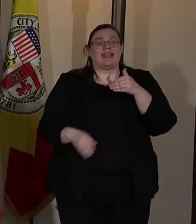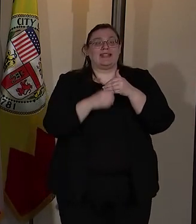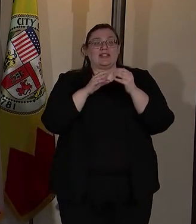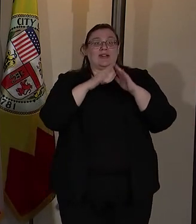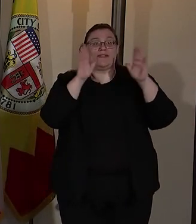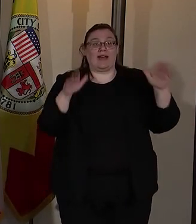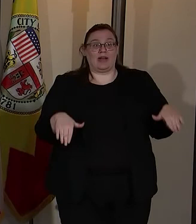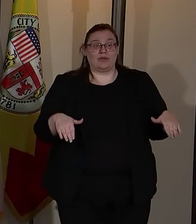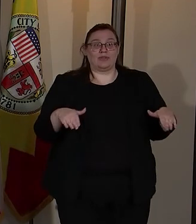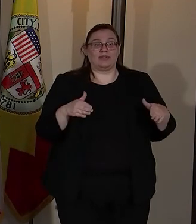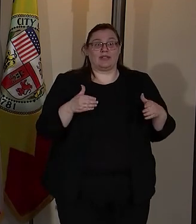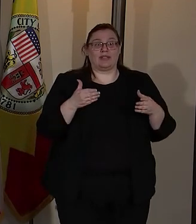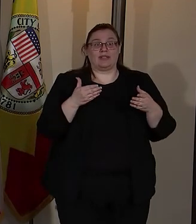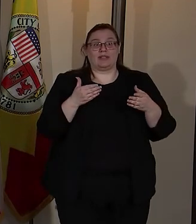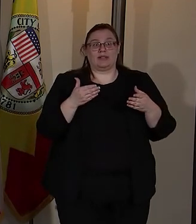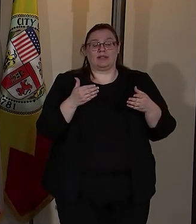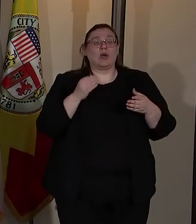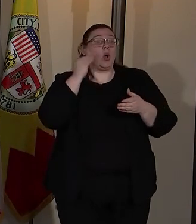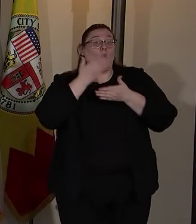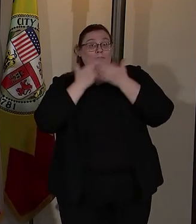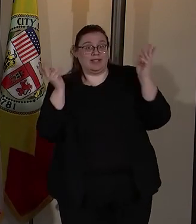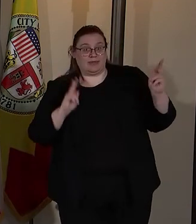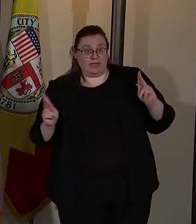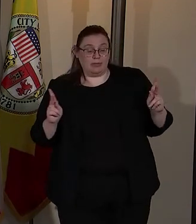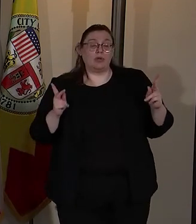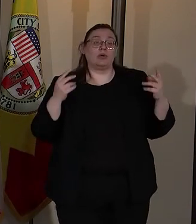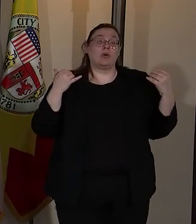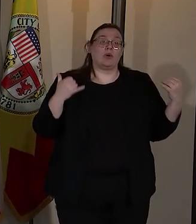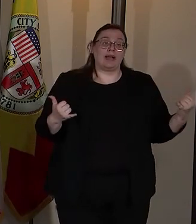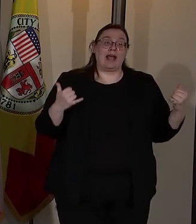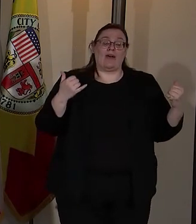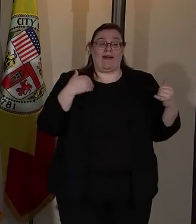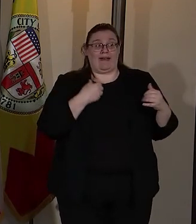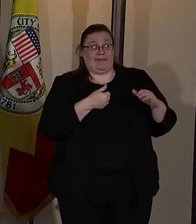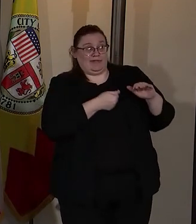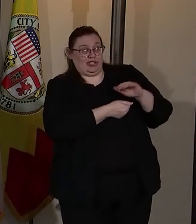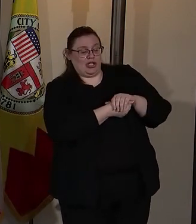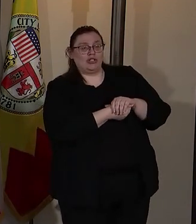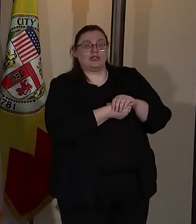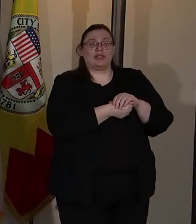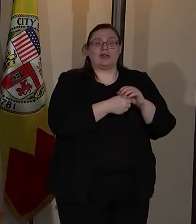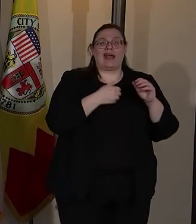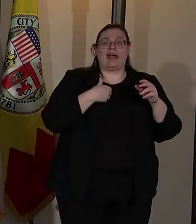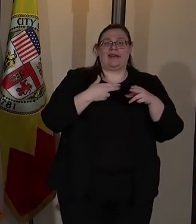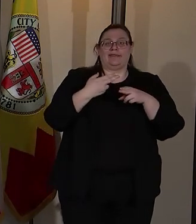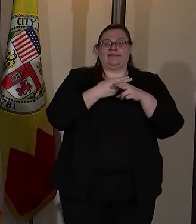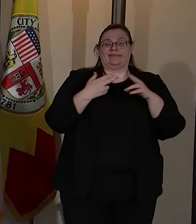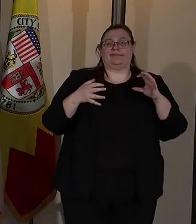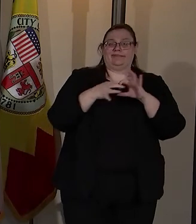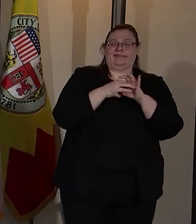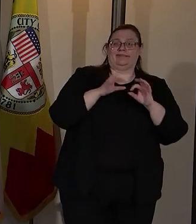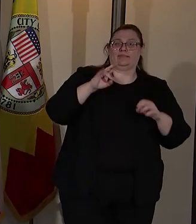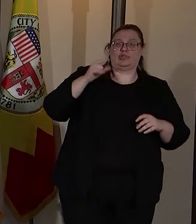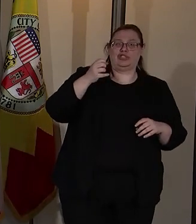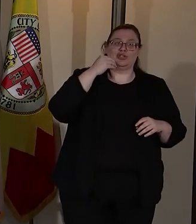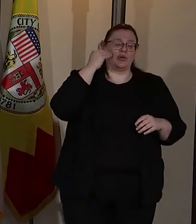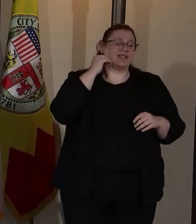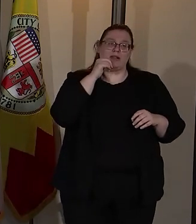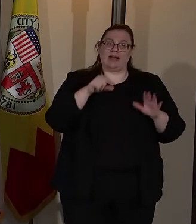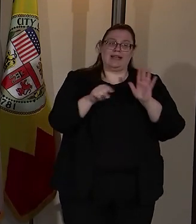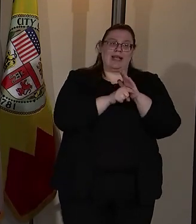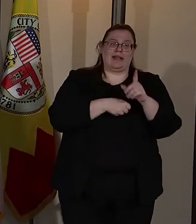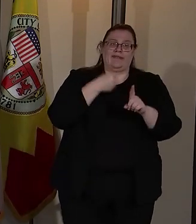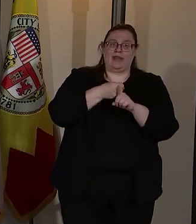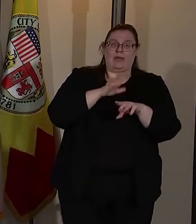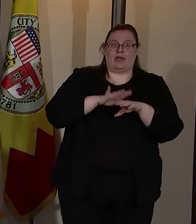homeless individuals that are now given shelter and a bridge home is not having an adverse impact on that